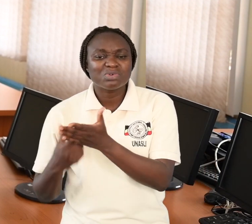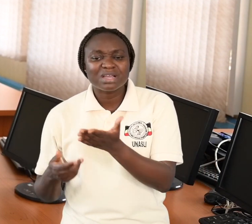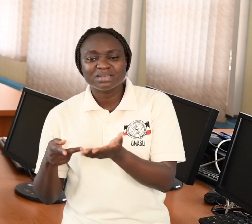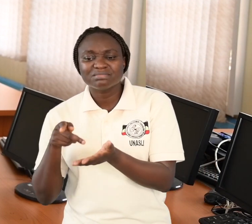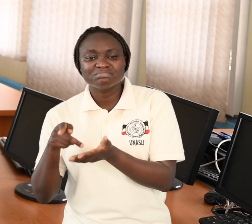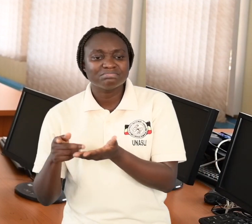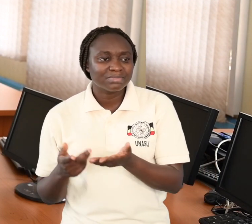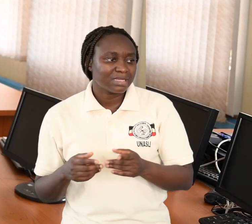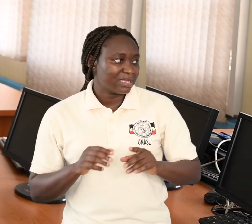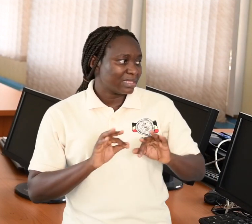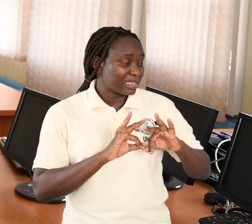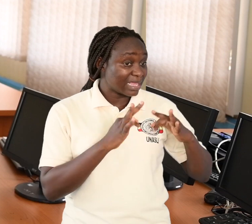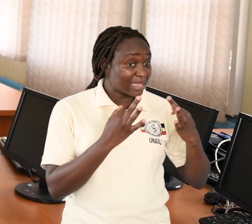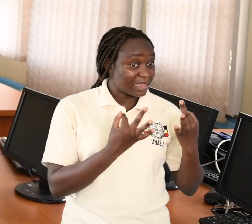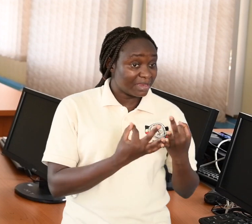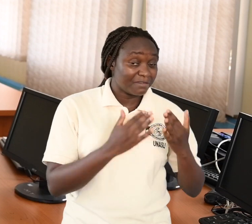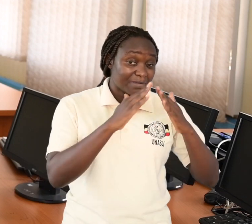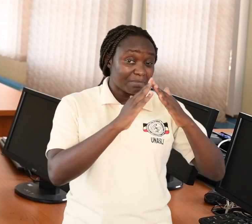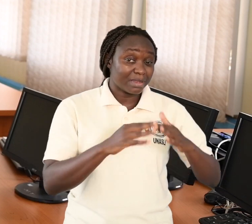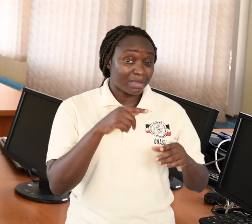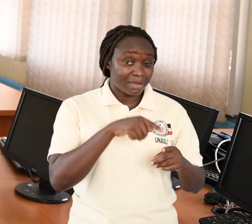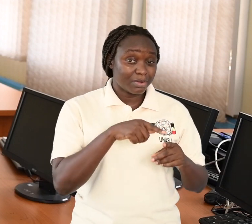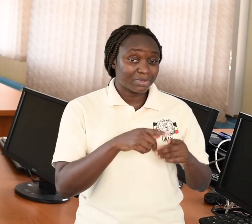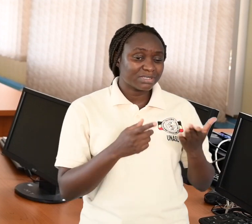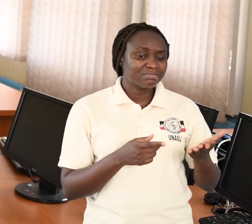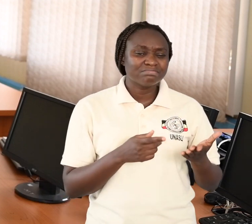house or the family in that farm.